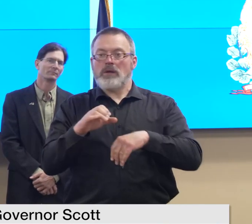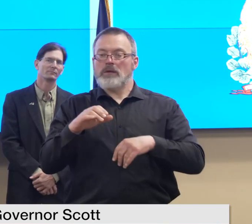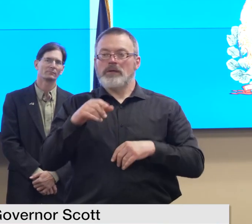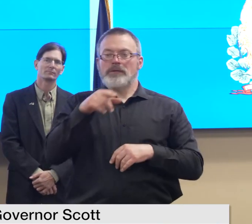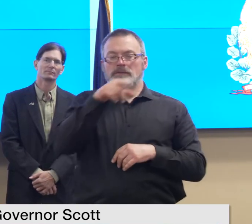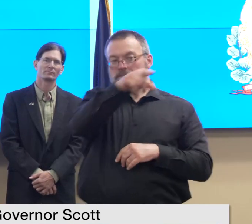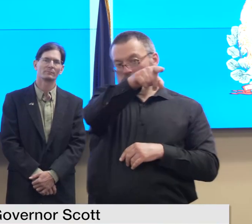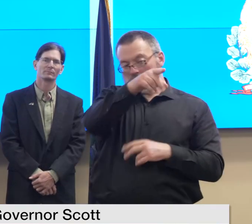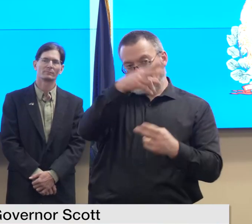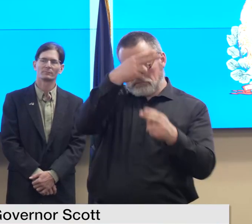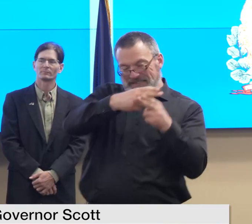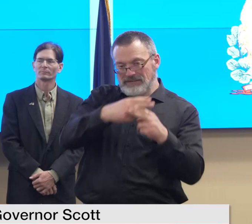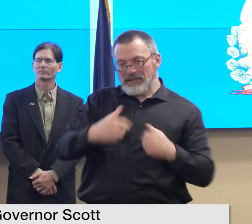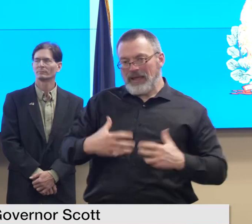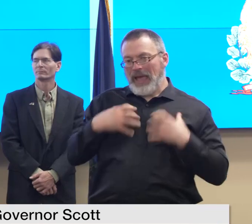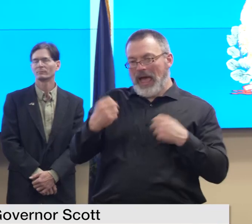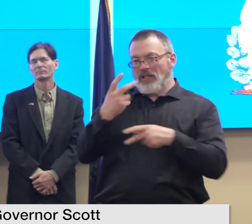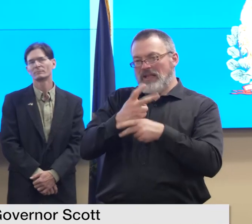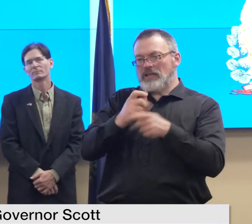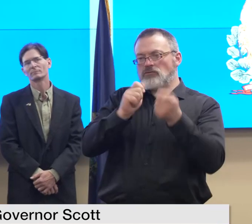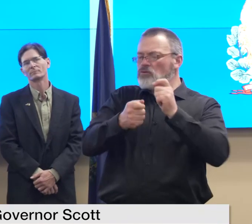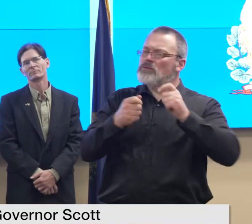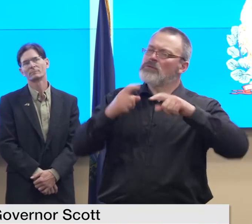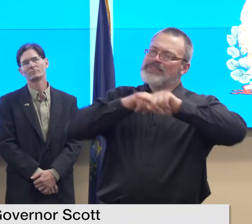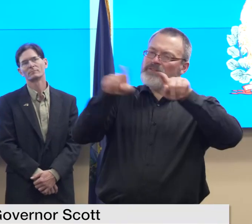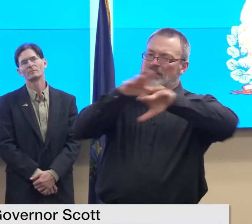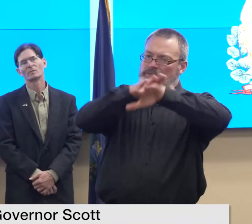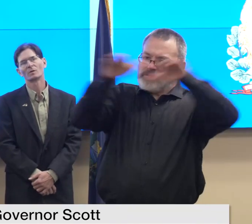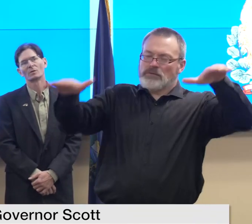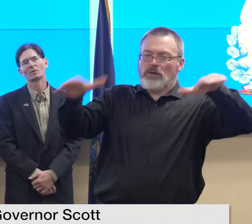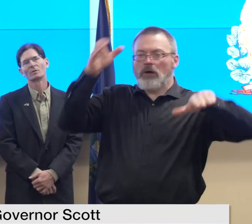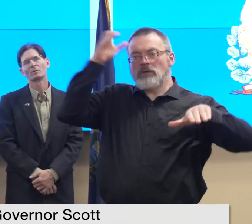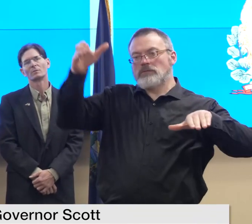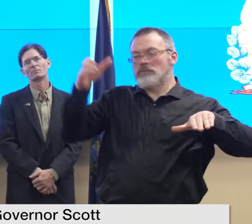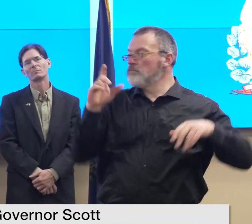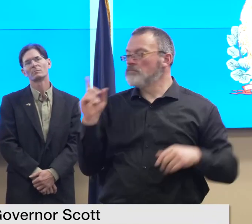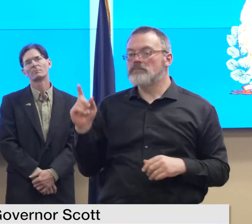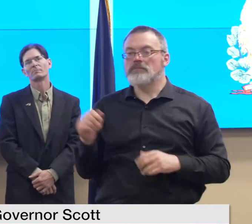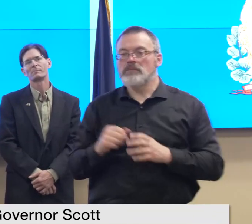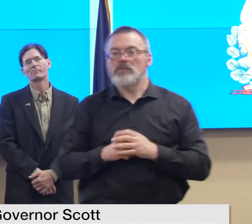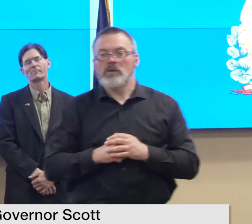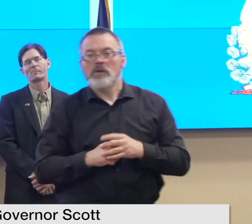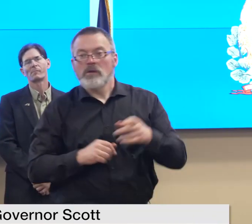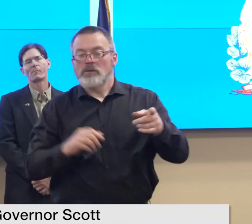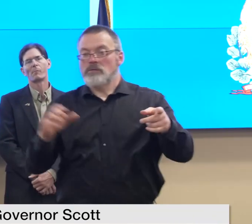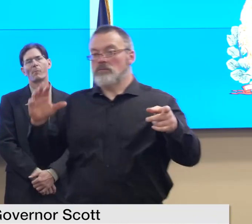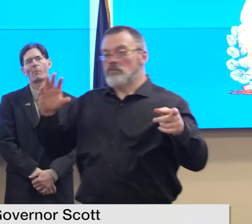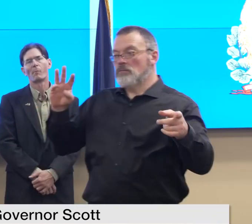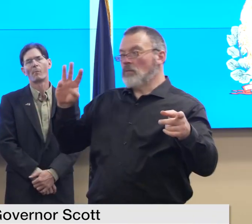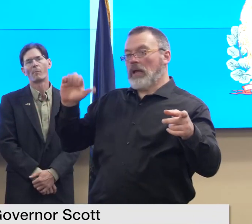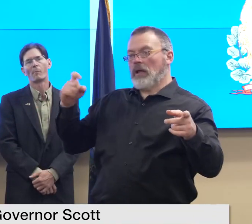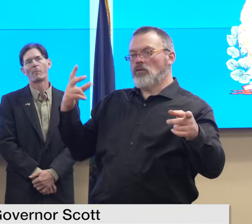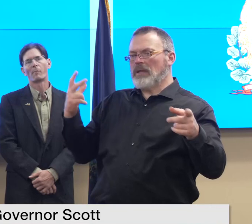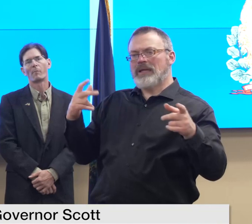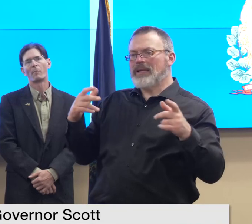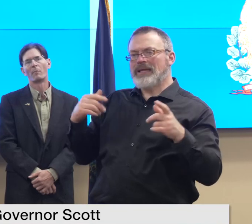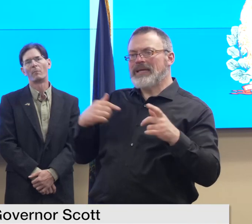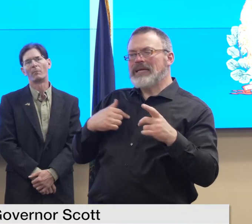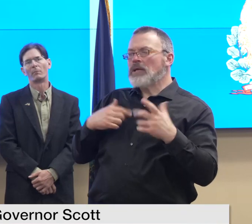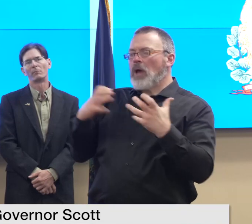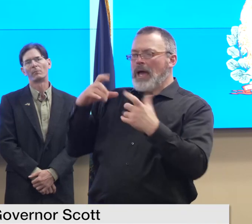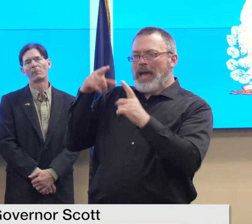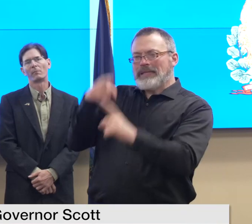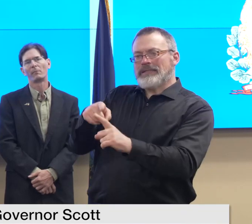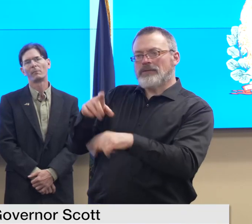to clarify that and just last follow-up question sorry to talk too much about it um there was also recently a an incident with at